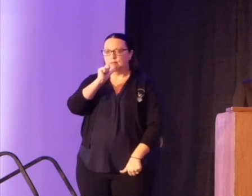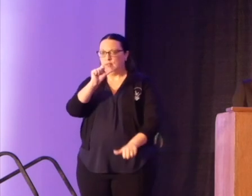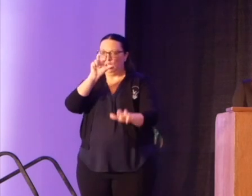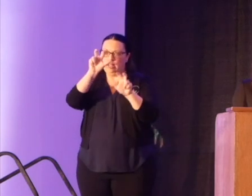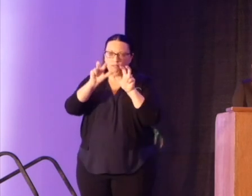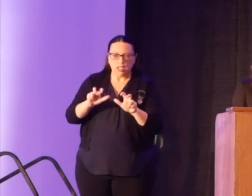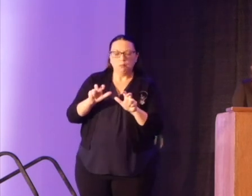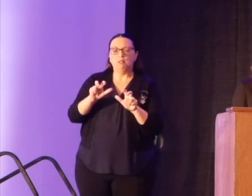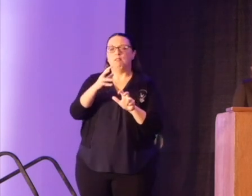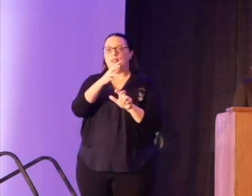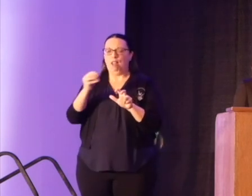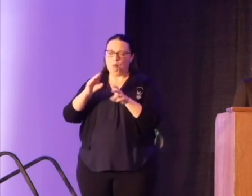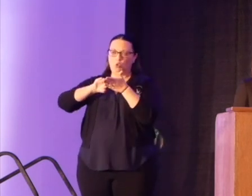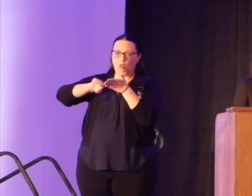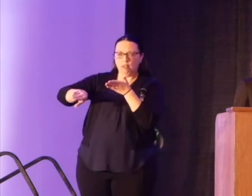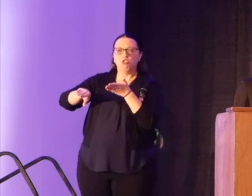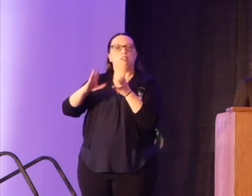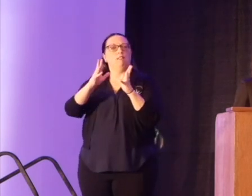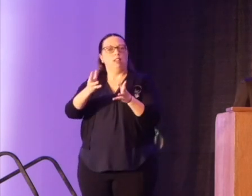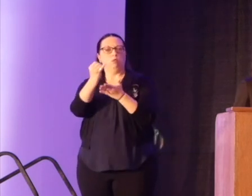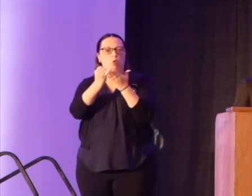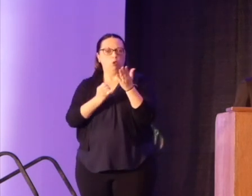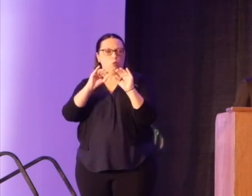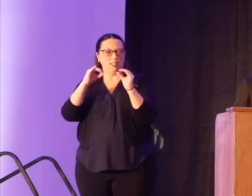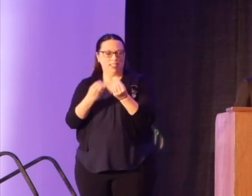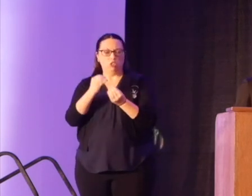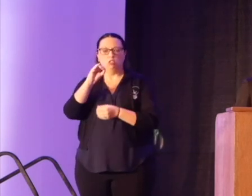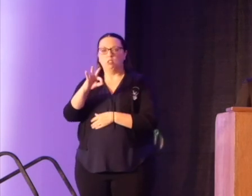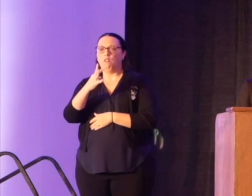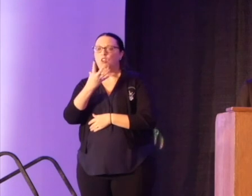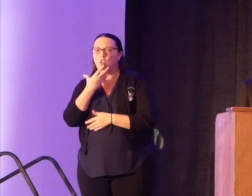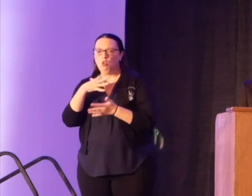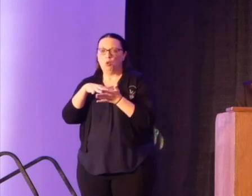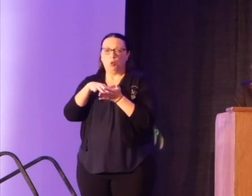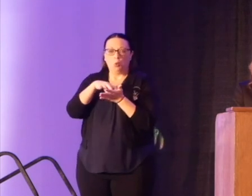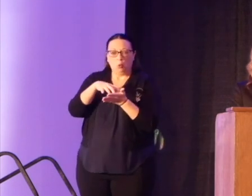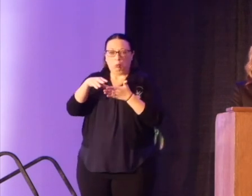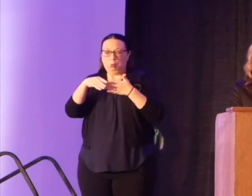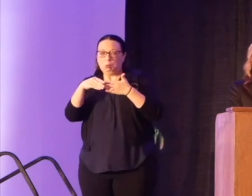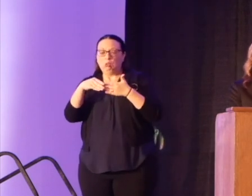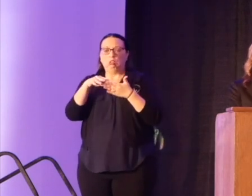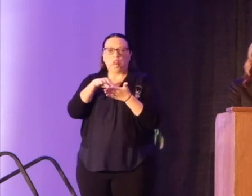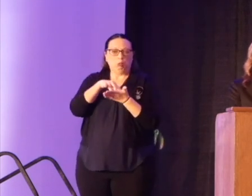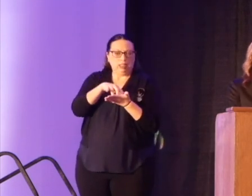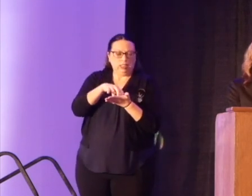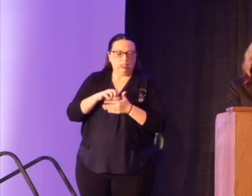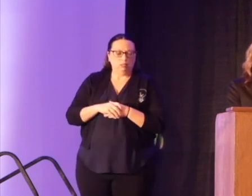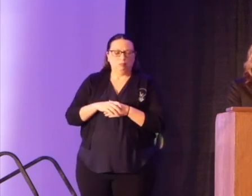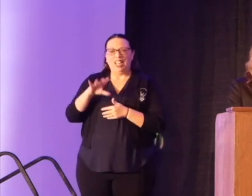have left arts organizations of color fragile. 87% of the African-American theaters